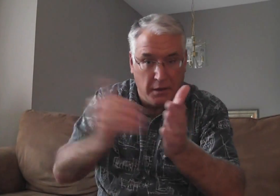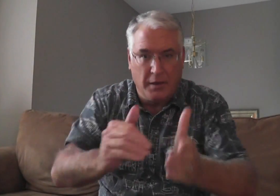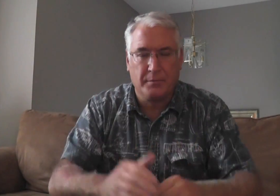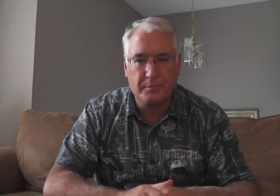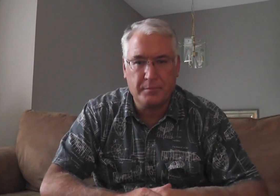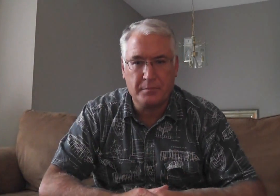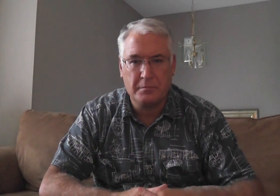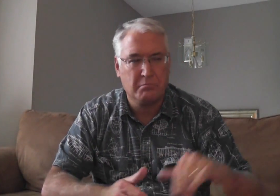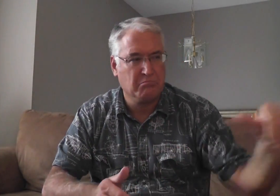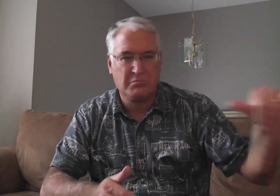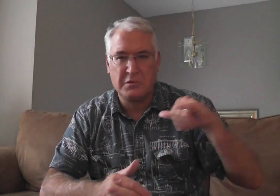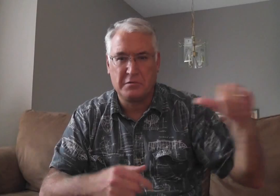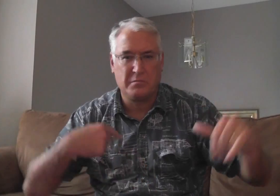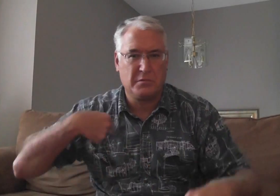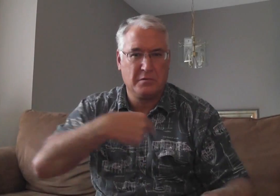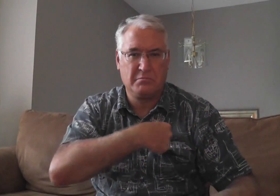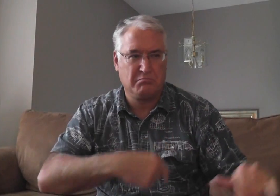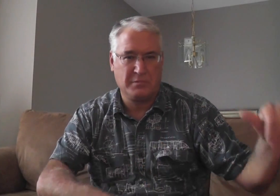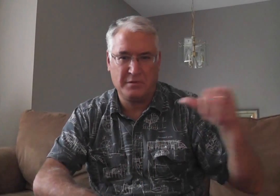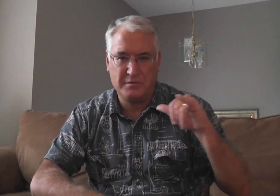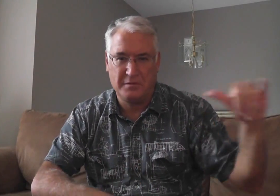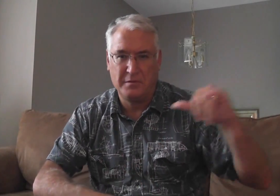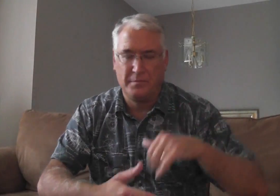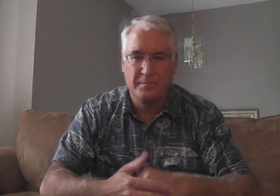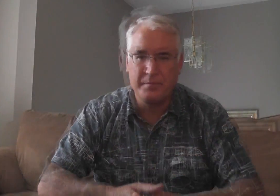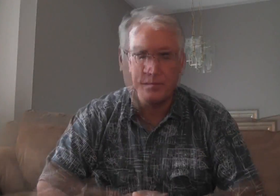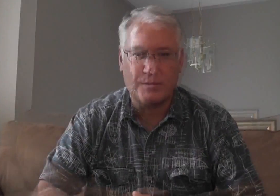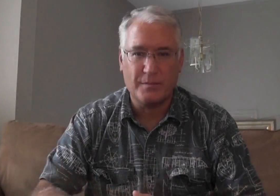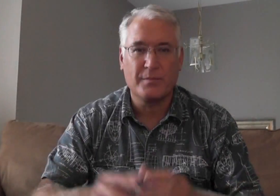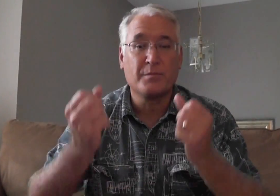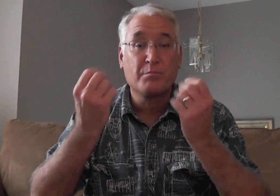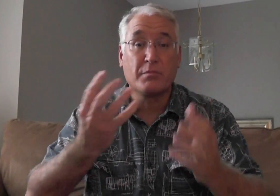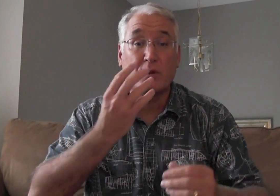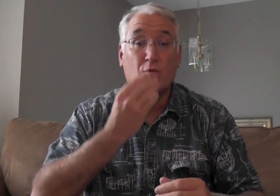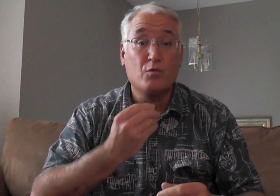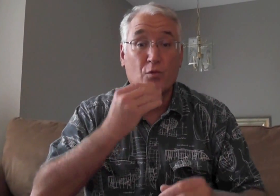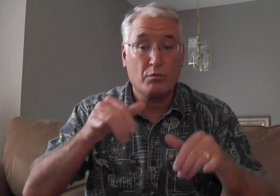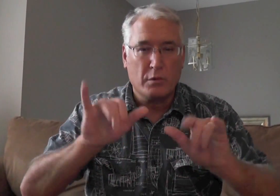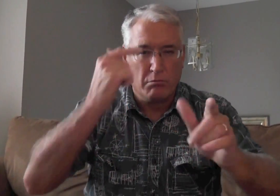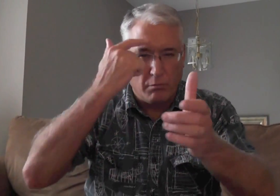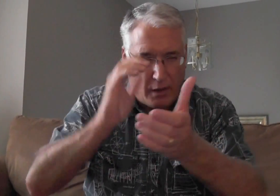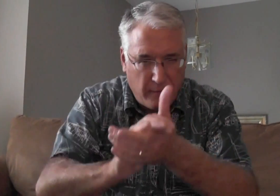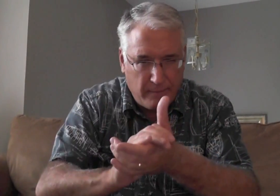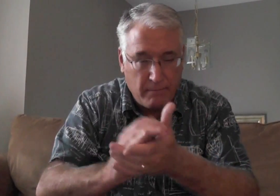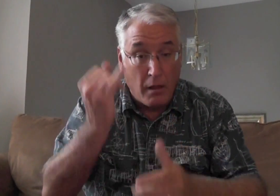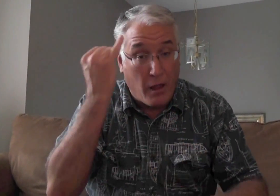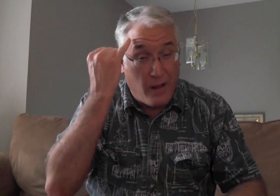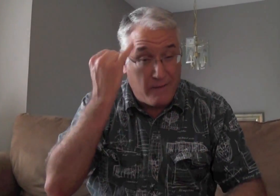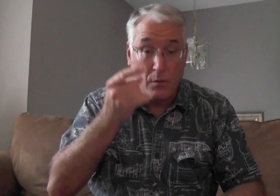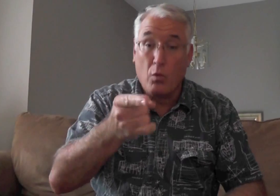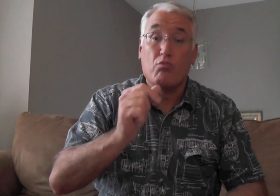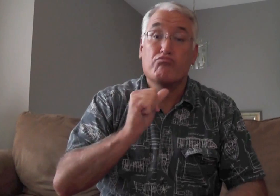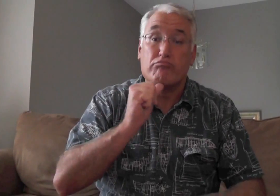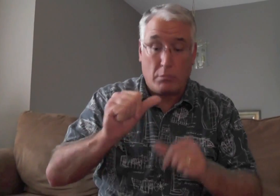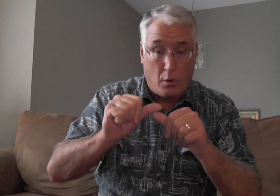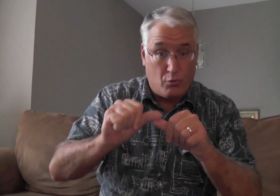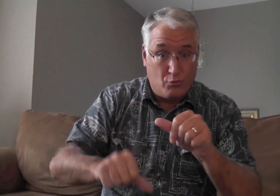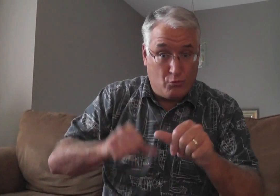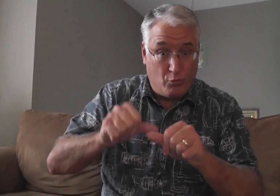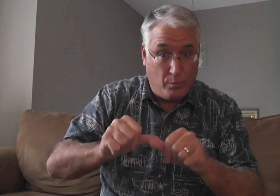and again, just like we do, the same as us. You know, there's some Jews who still believe that if you are